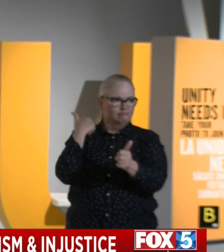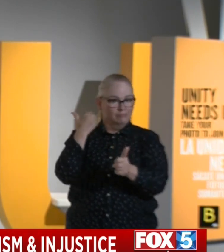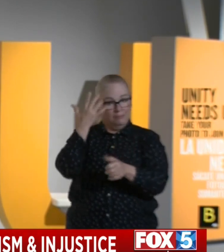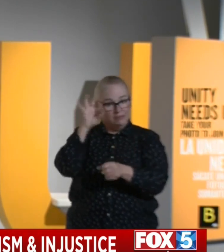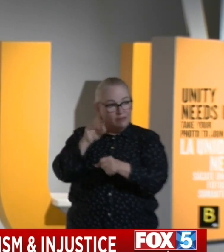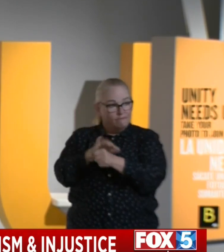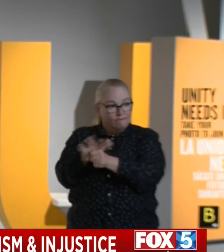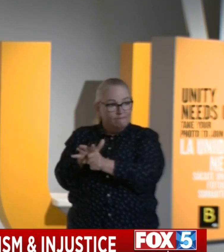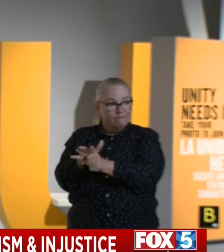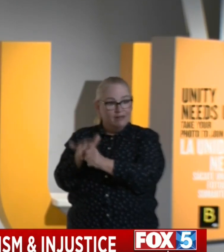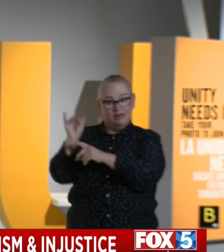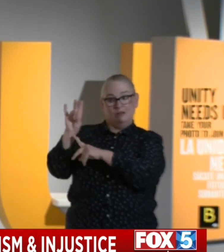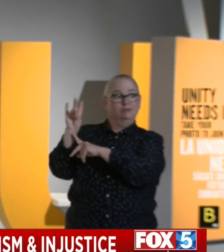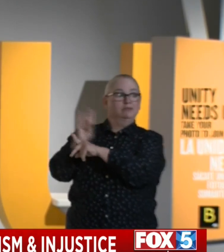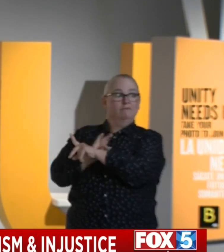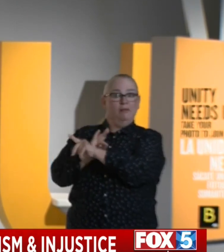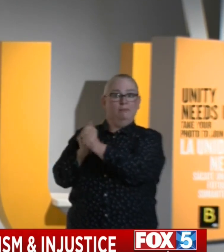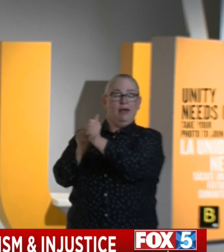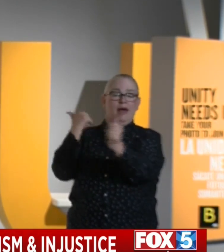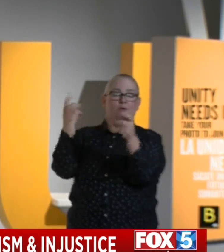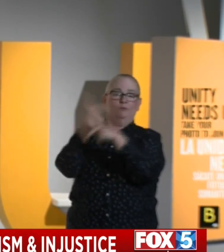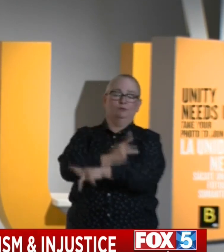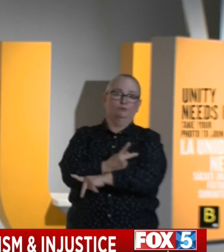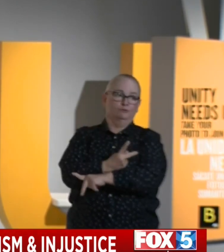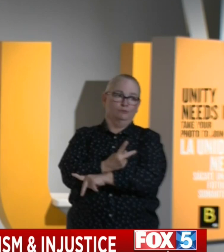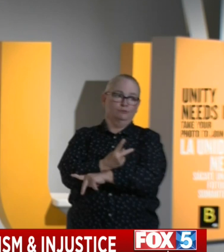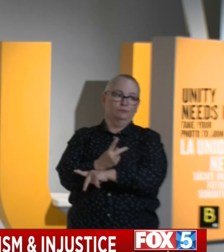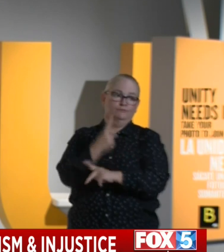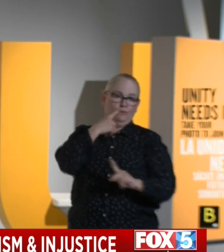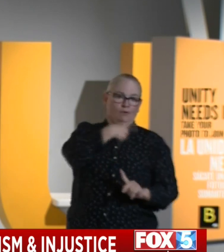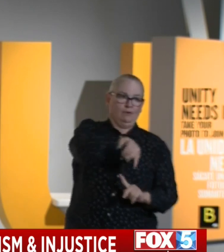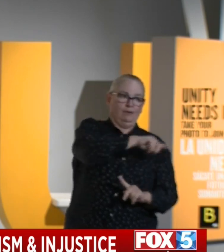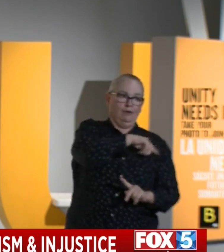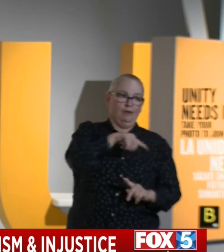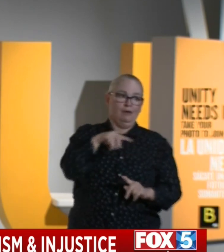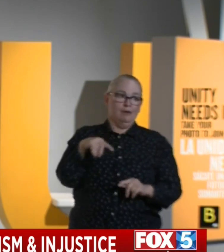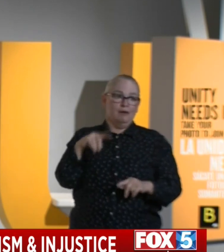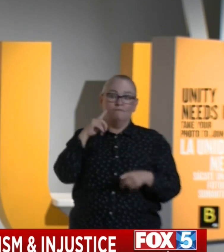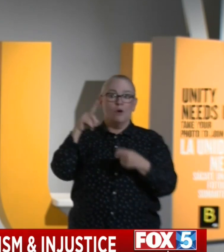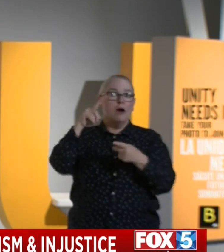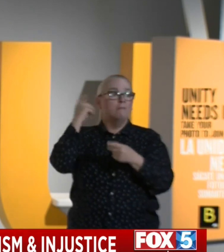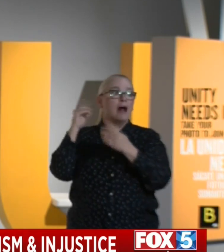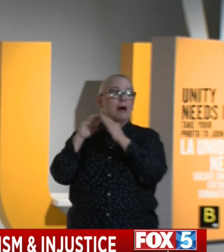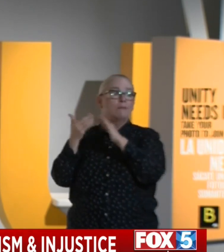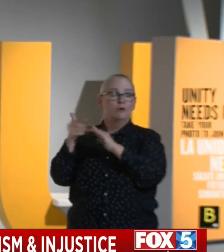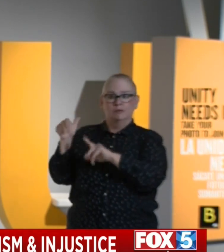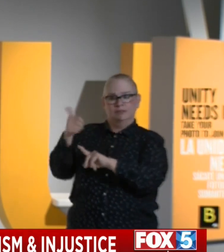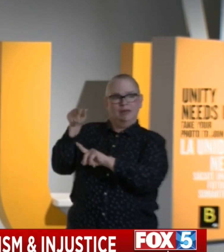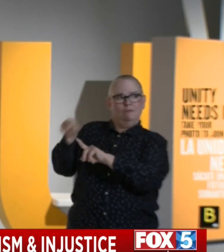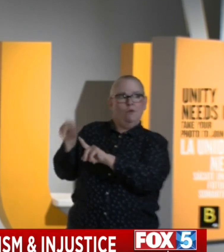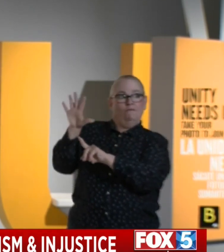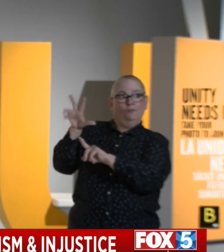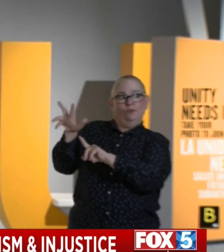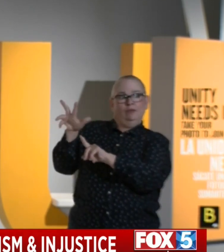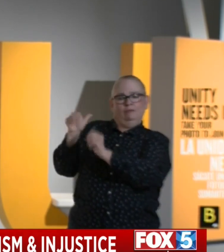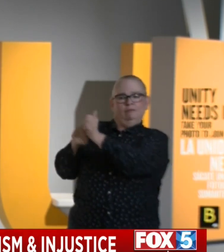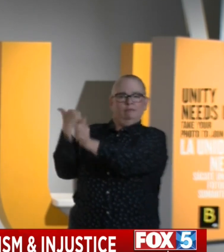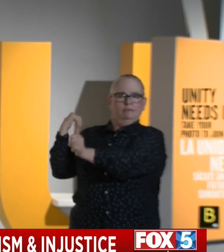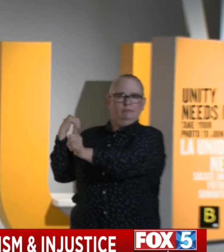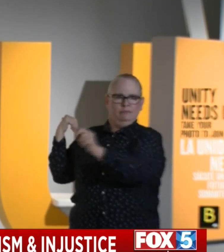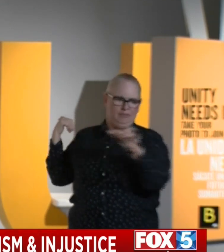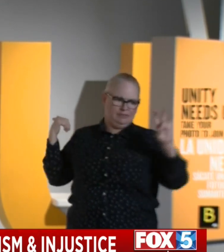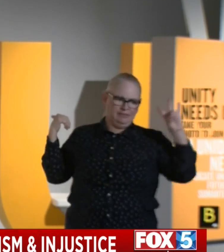seven months. But for the black community, 10.3 months for low income community over one year